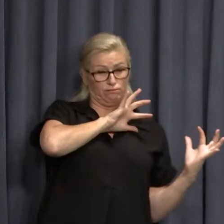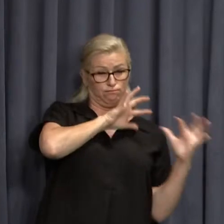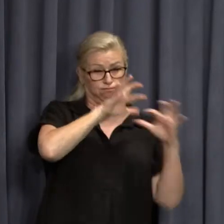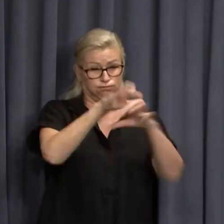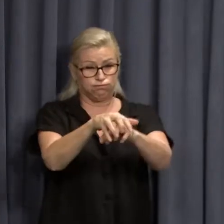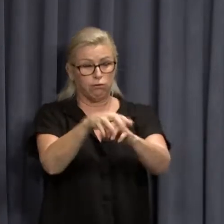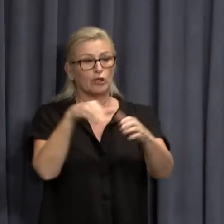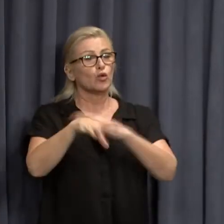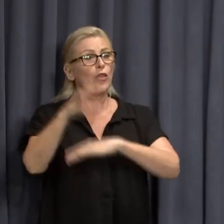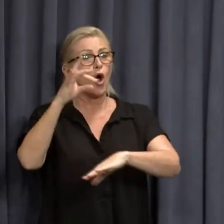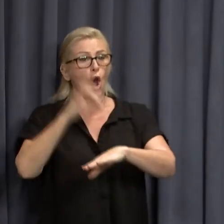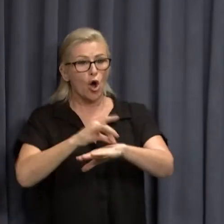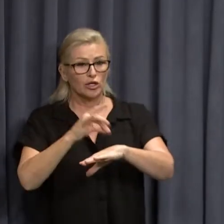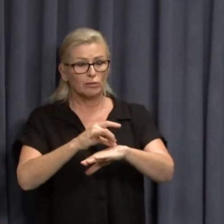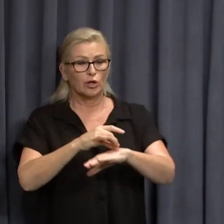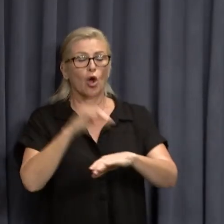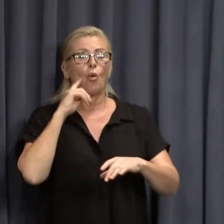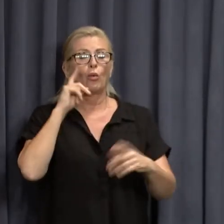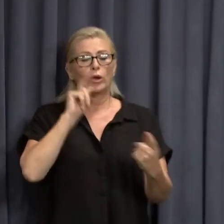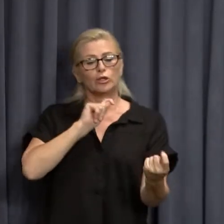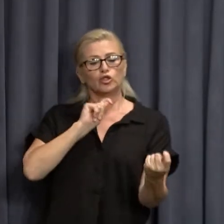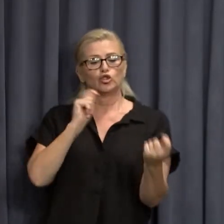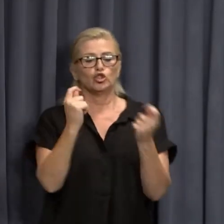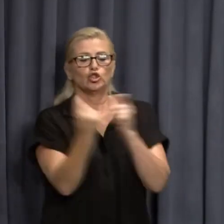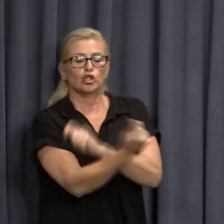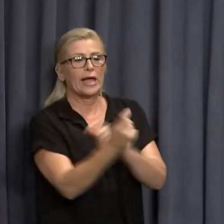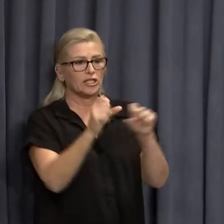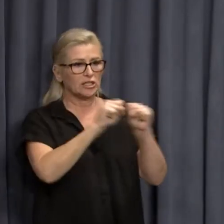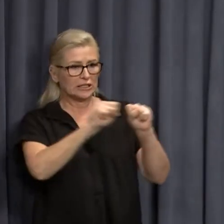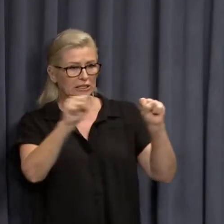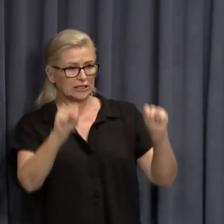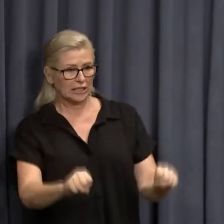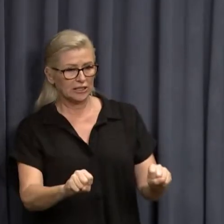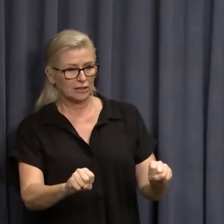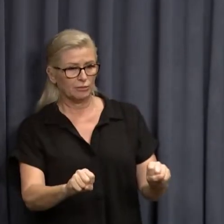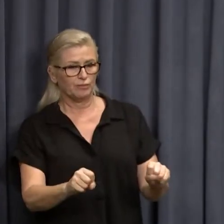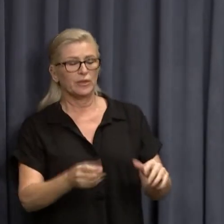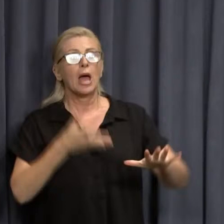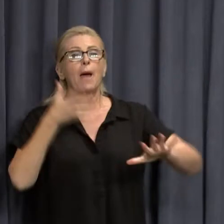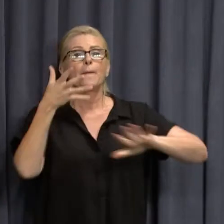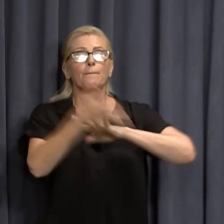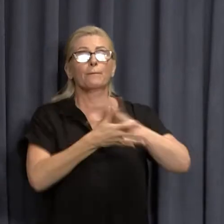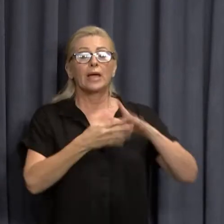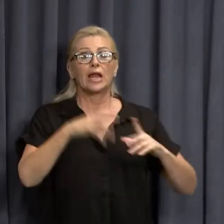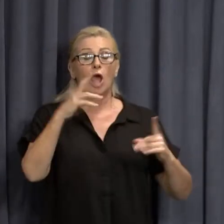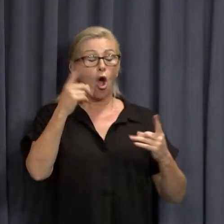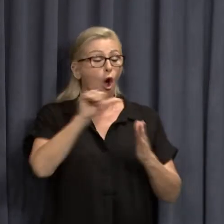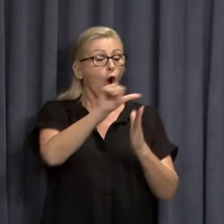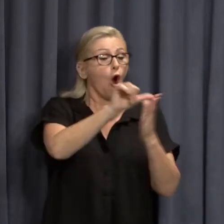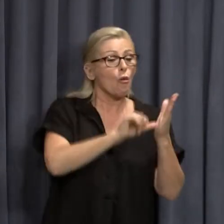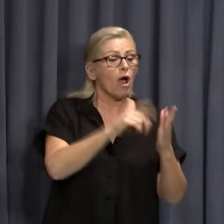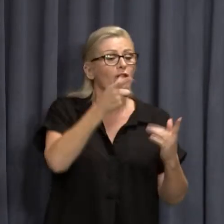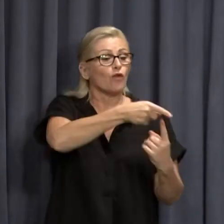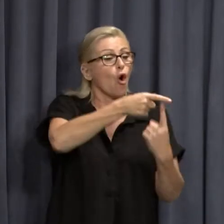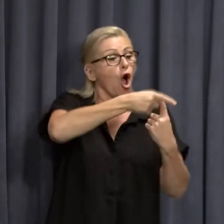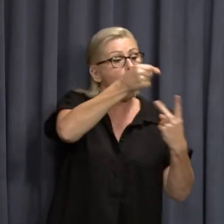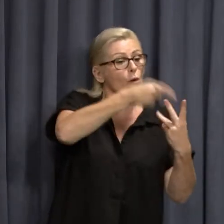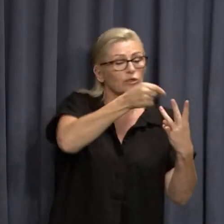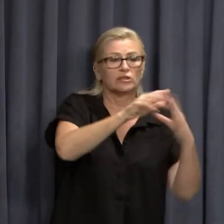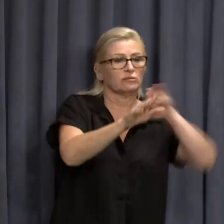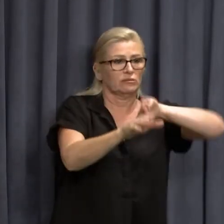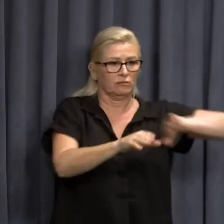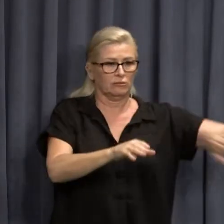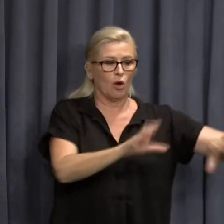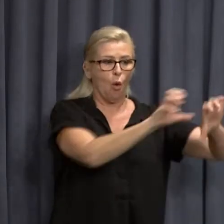COVID, the system will move to a surge capacity. So that means that we will step down non-urgent elective surgery, which will free up staff